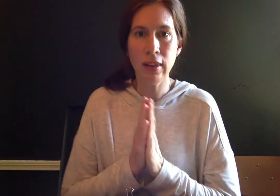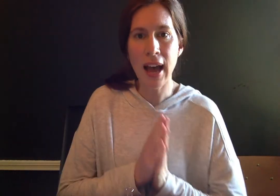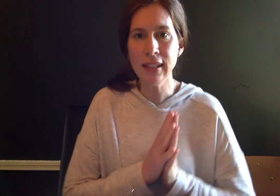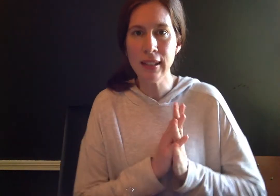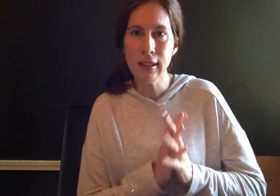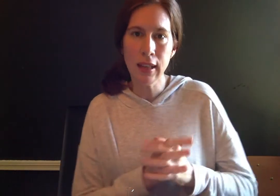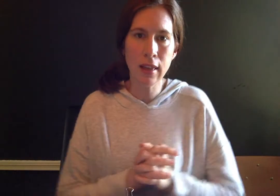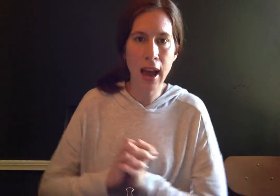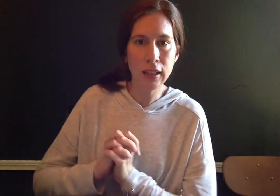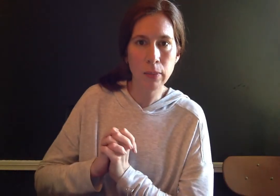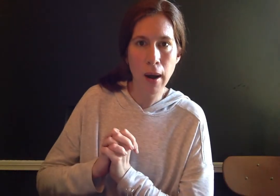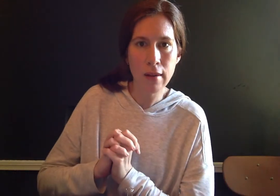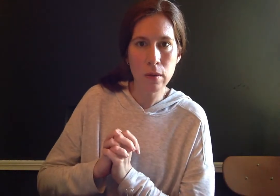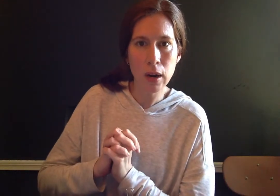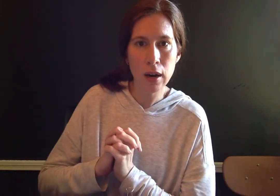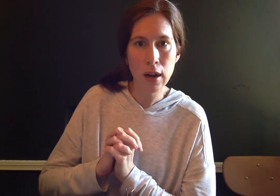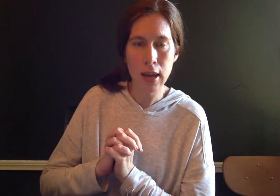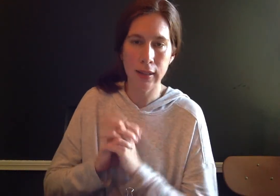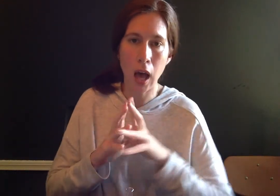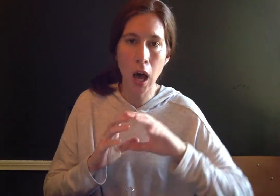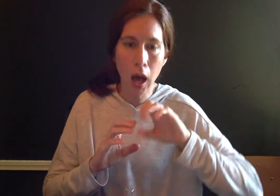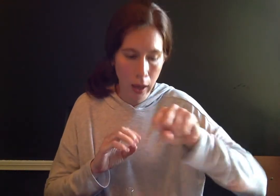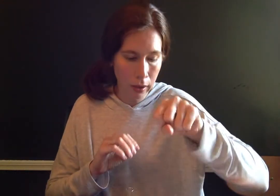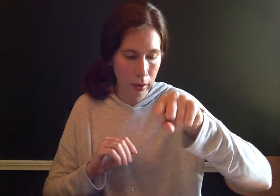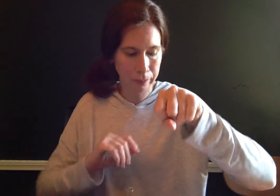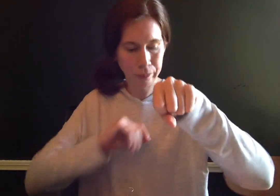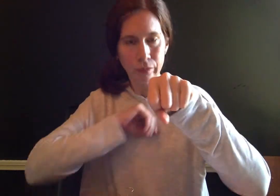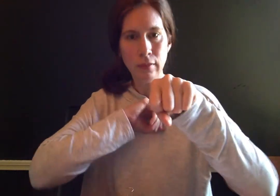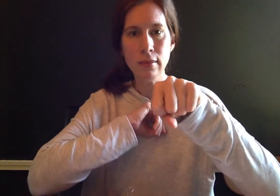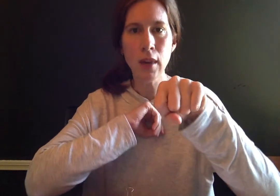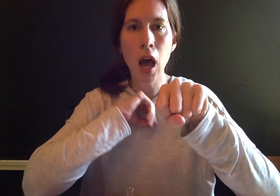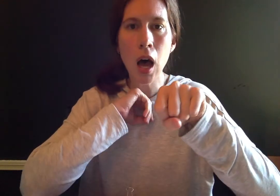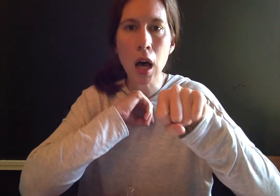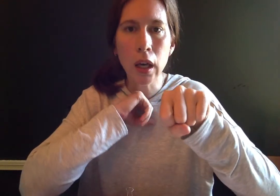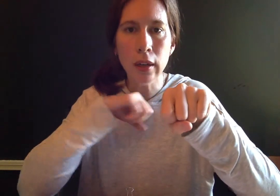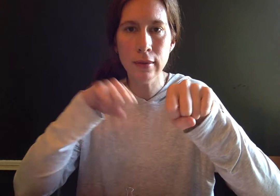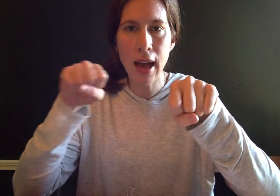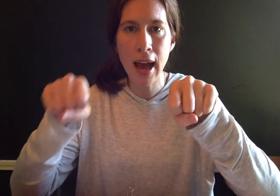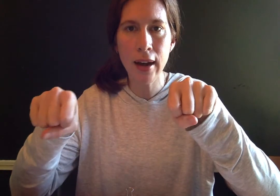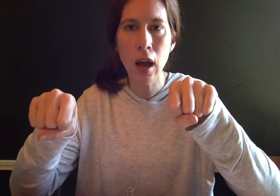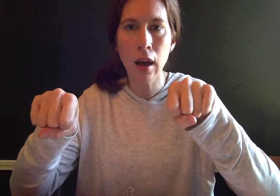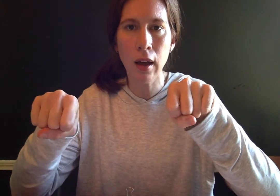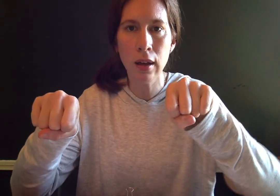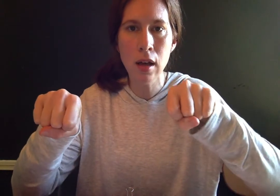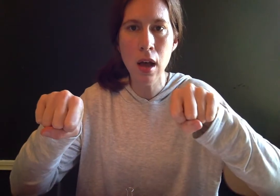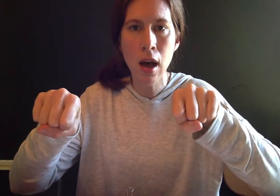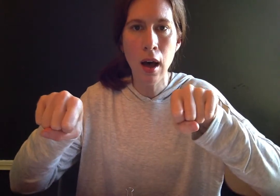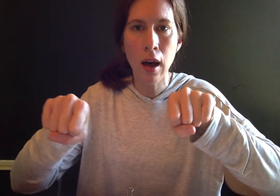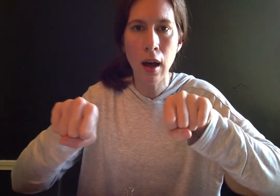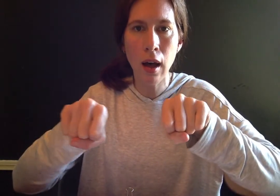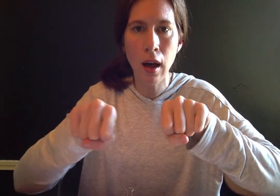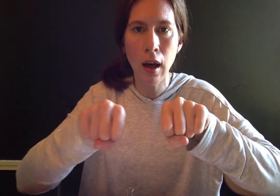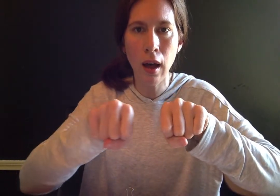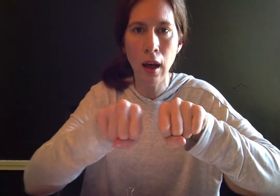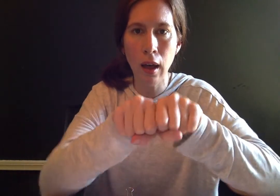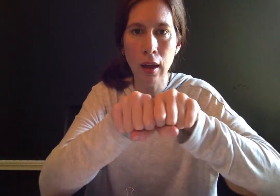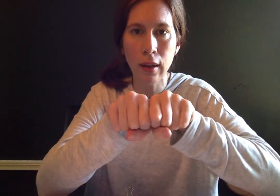last. The last part of the word is UG. UG. Add H. UG.